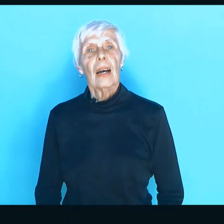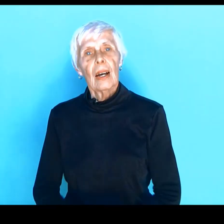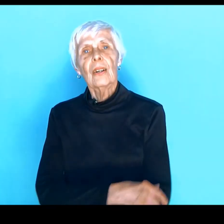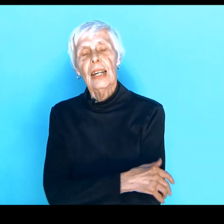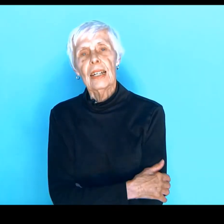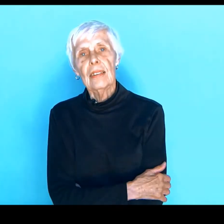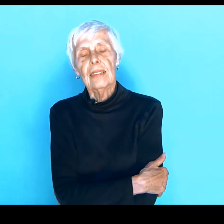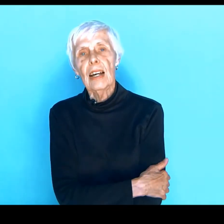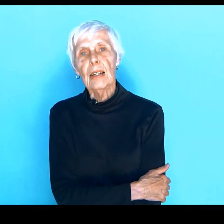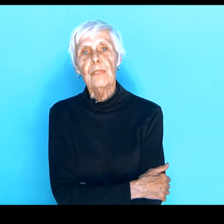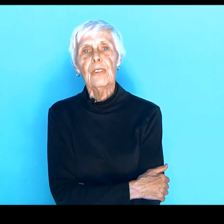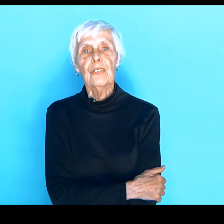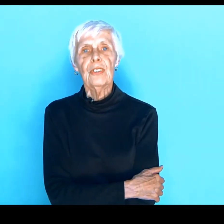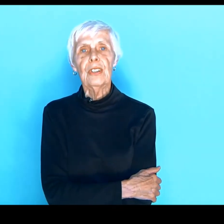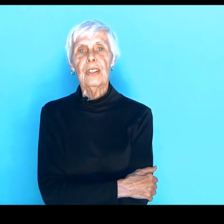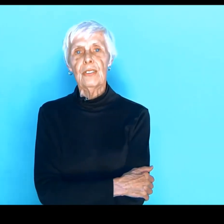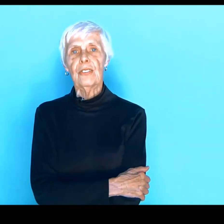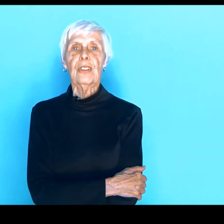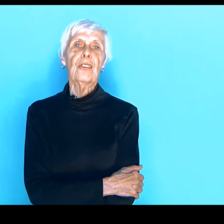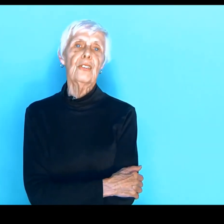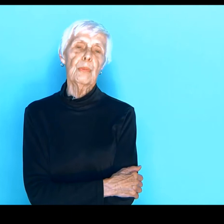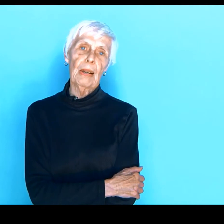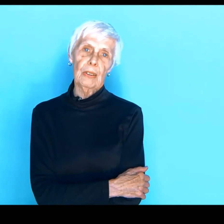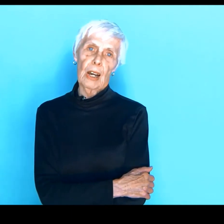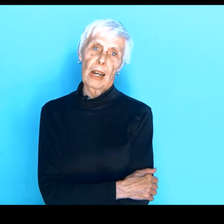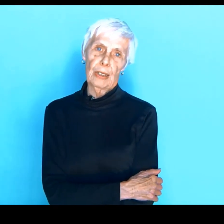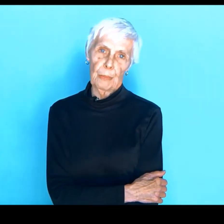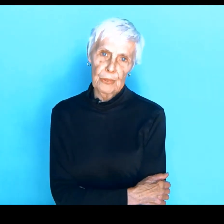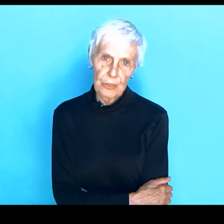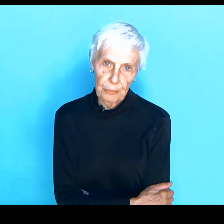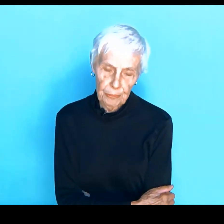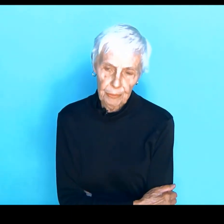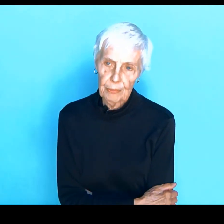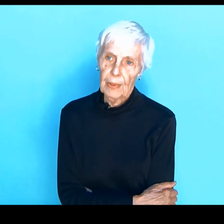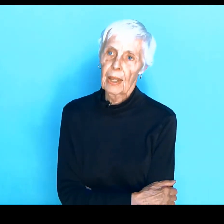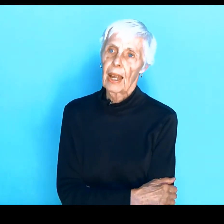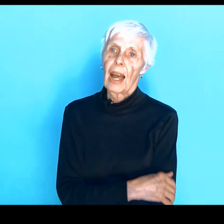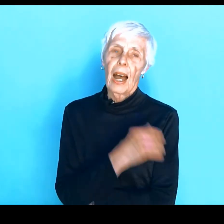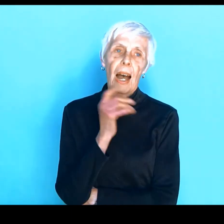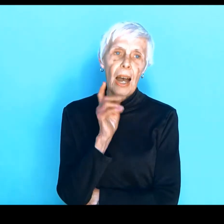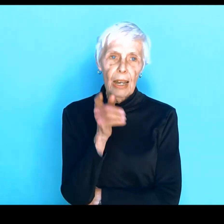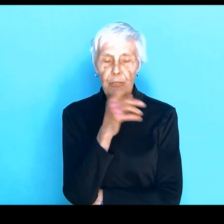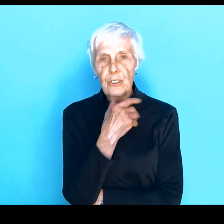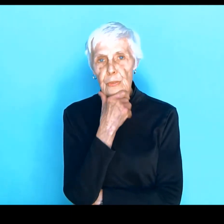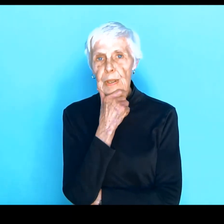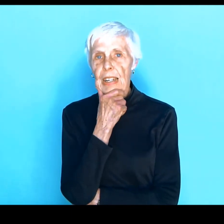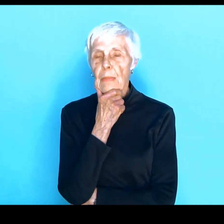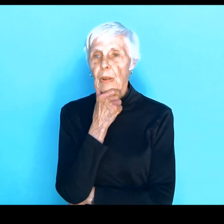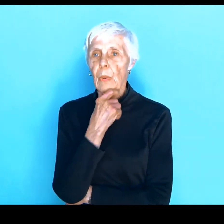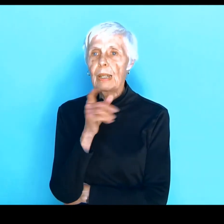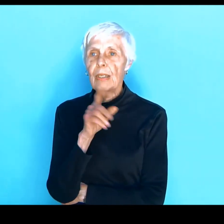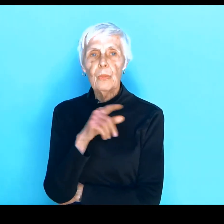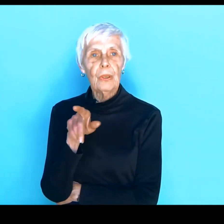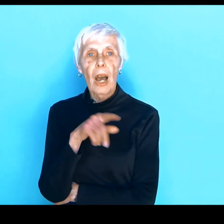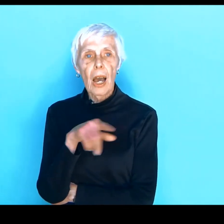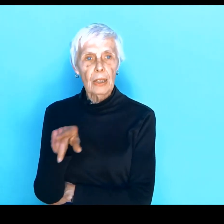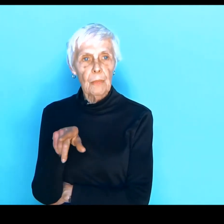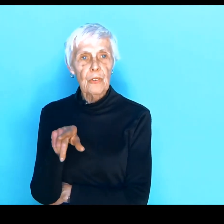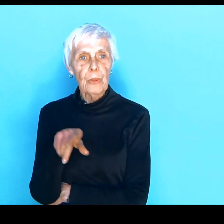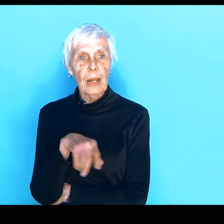Okay, it's time for a serious discussion about condoms. I first became acquainted with condoms when